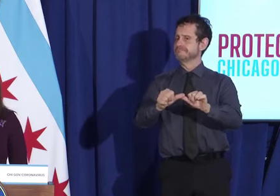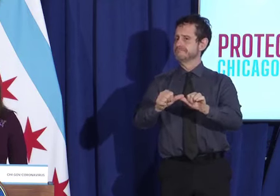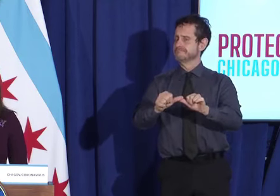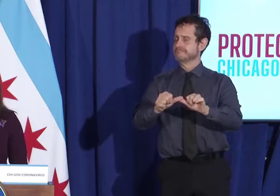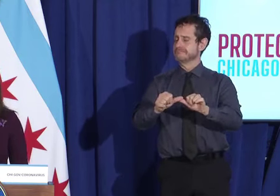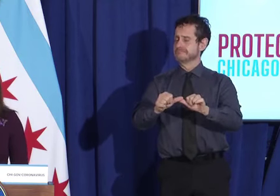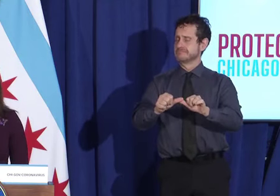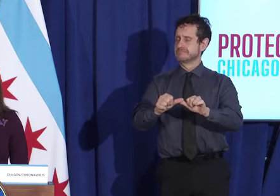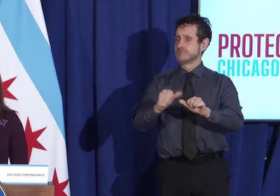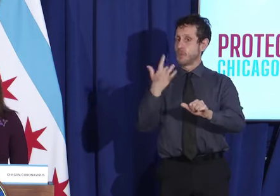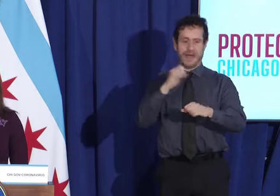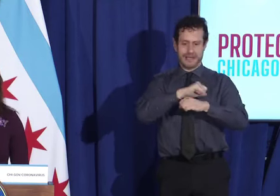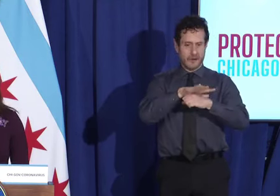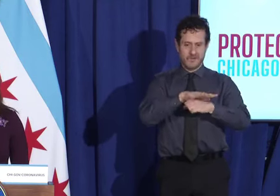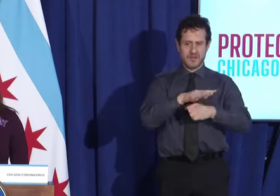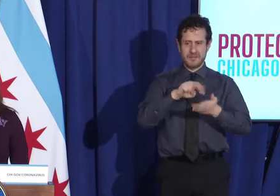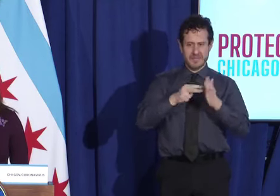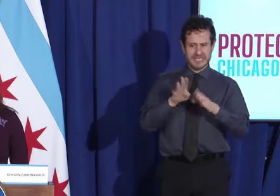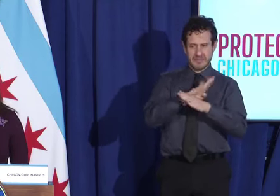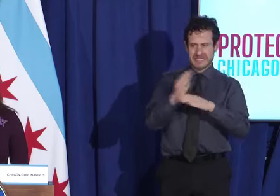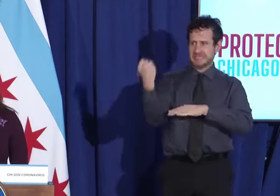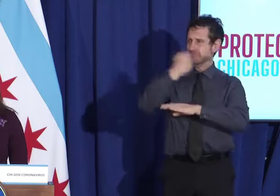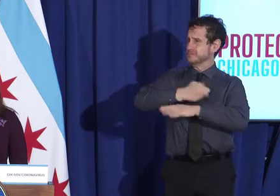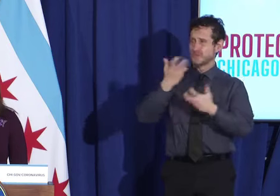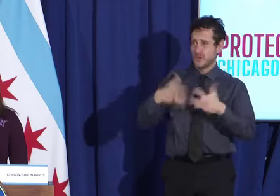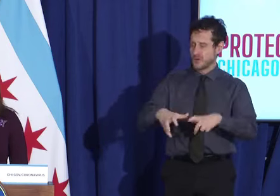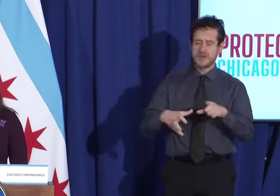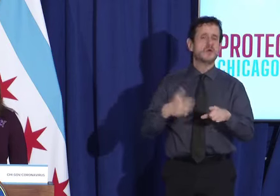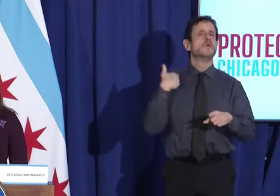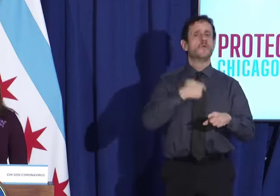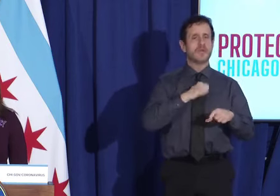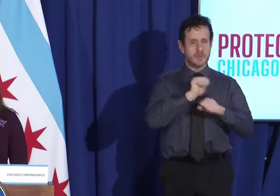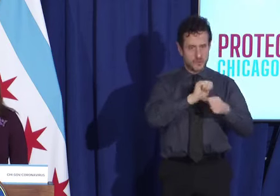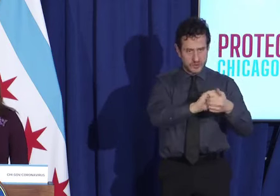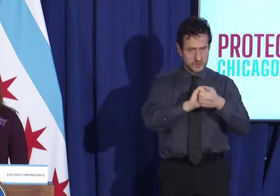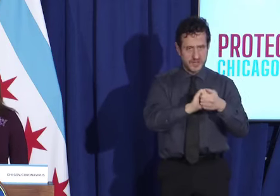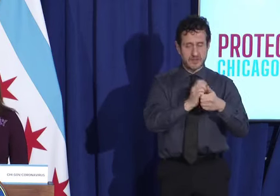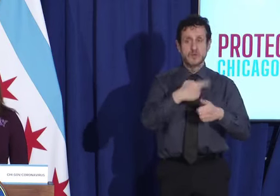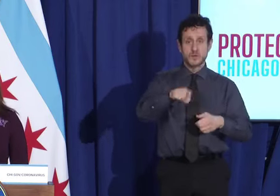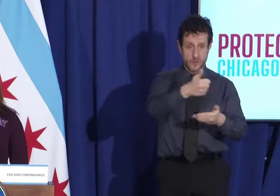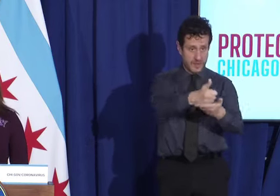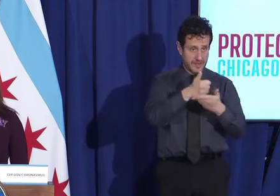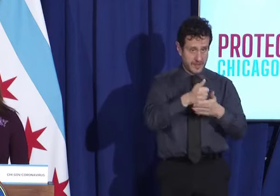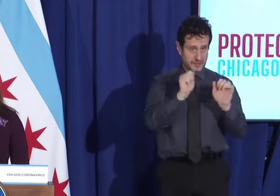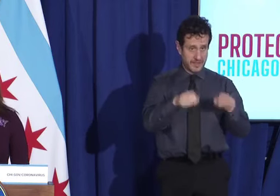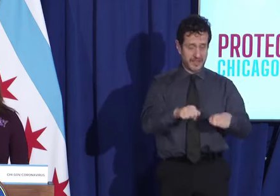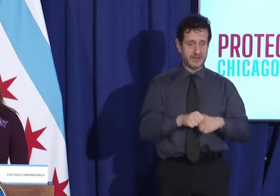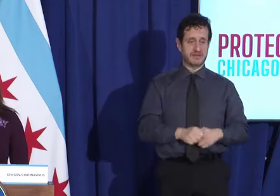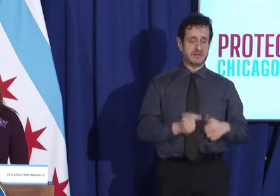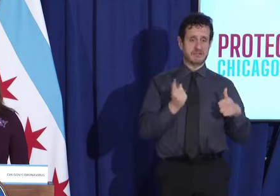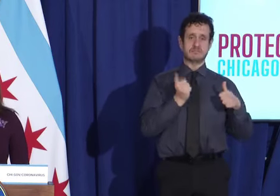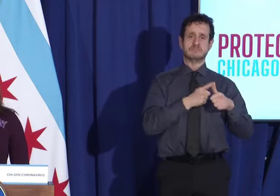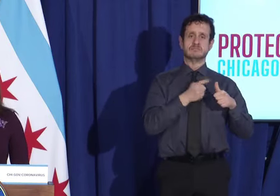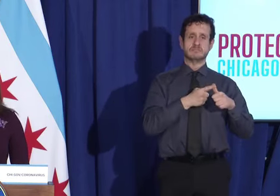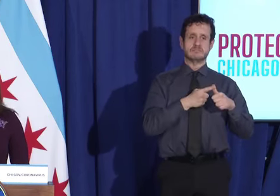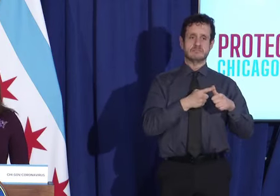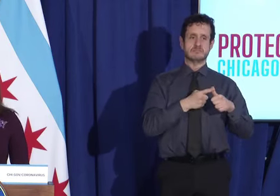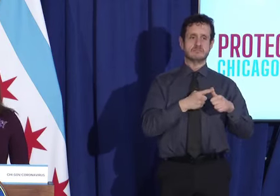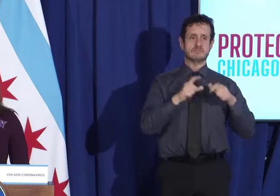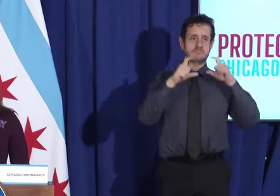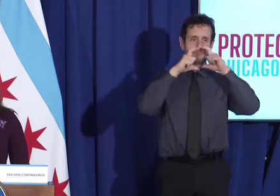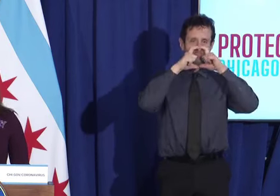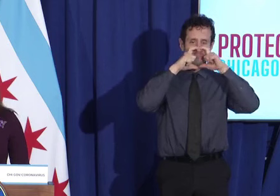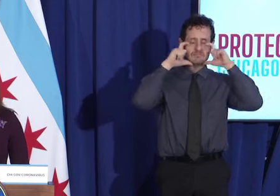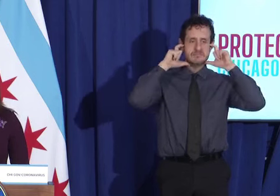through COVID. And we must work together, and there are some things that you can certainly do. First and foremost, wear your face